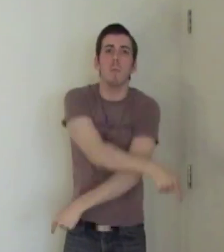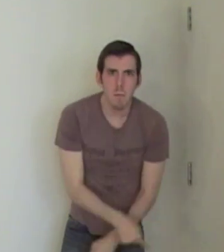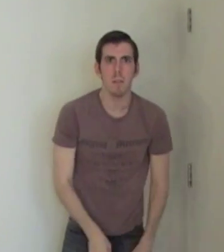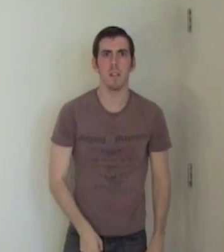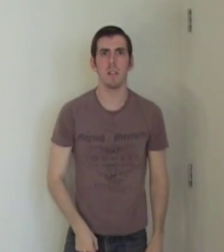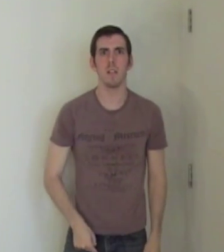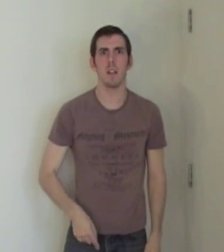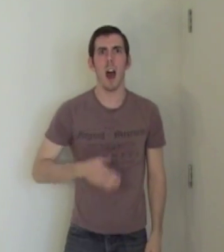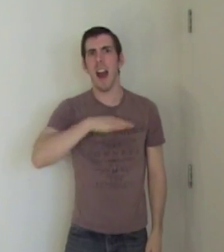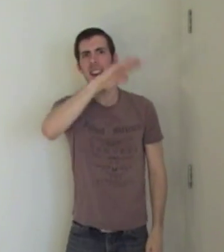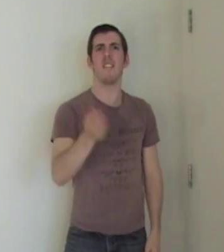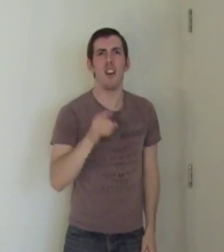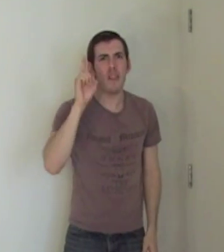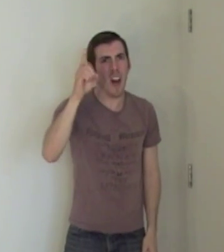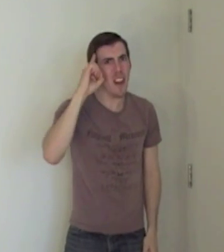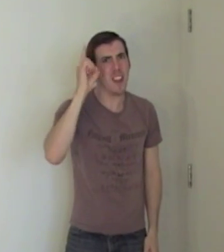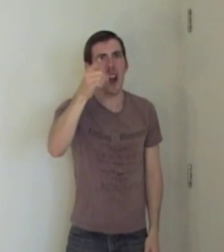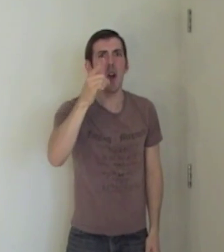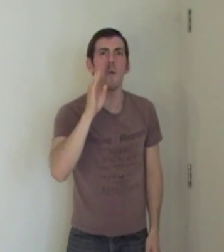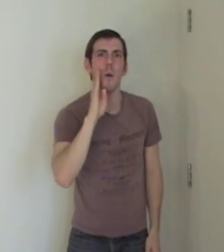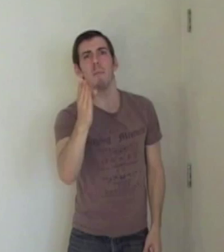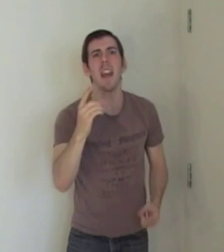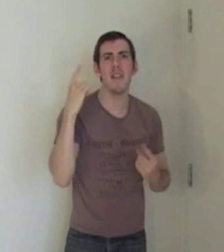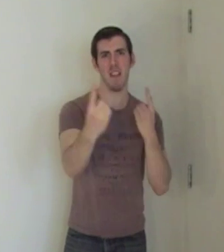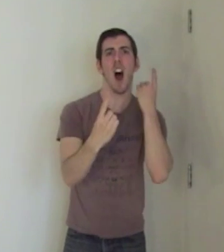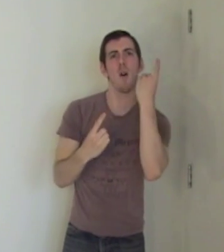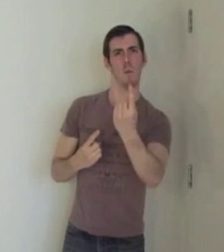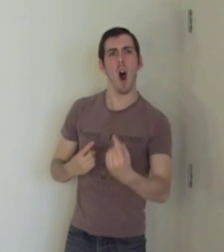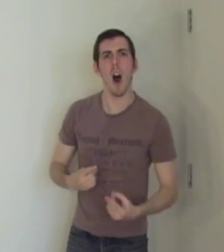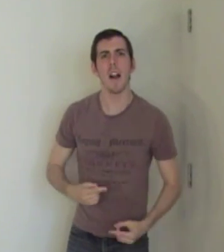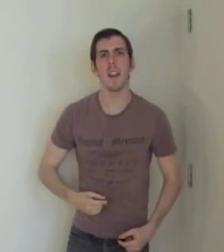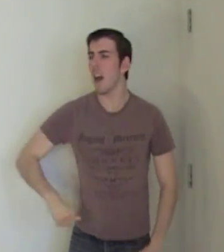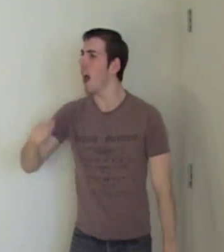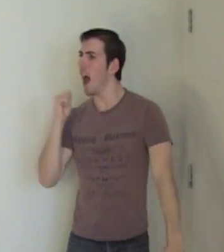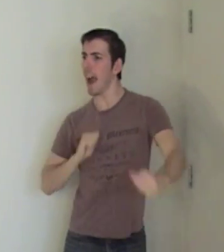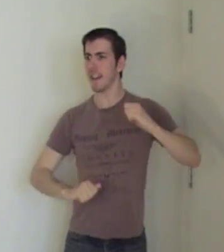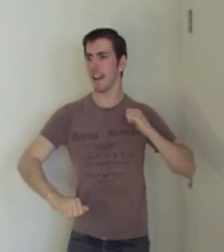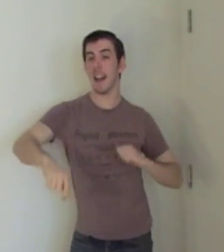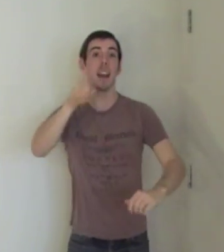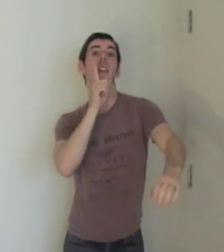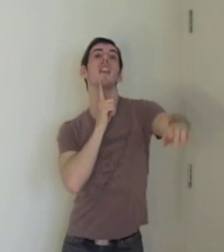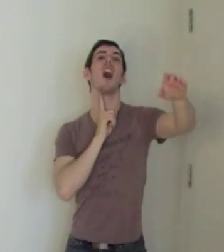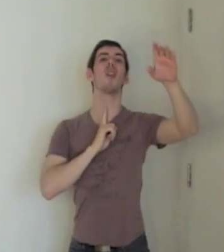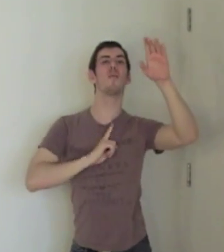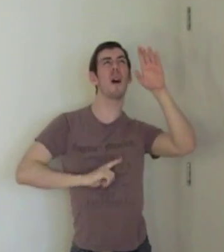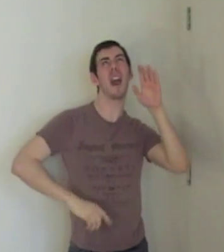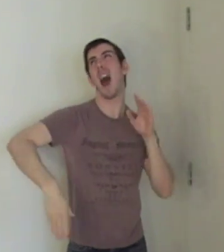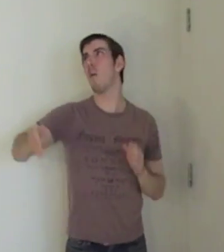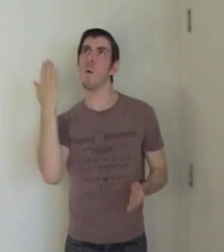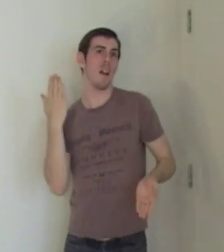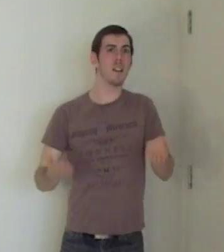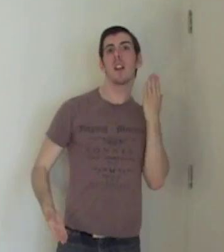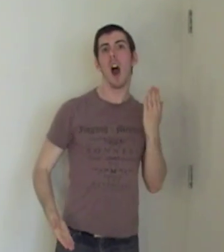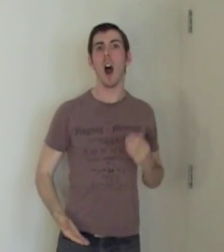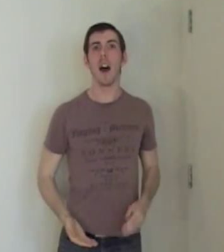I never thought that you would be the worst Acting like a slut when I was gone